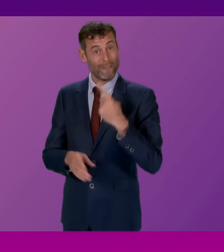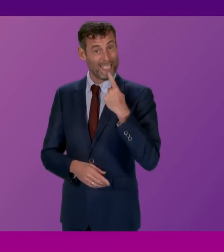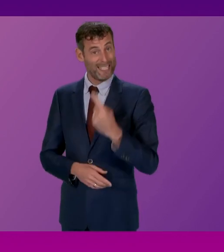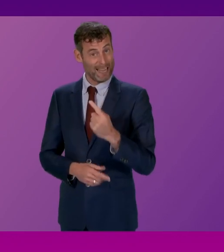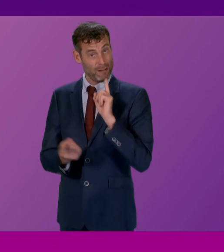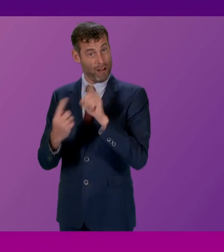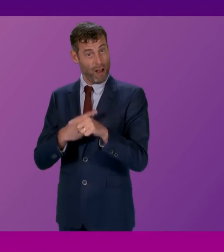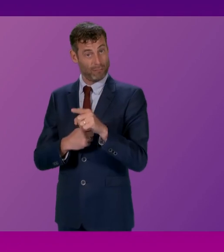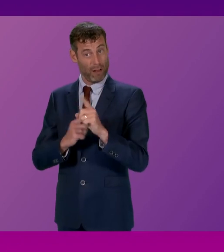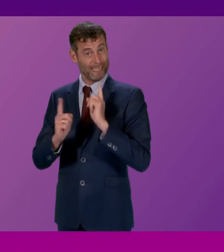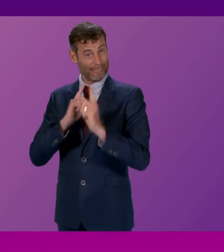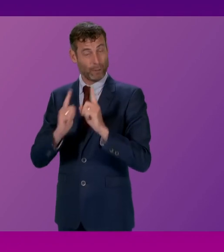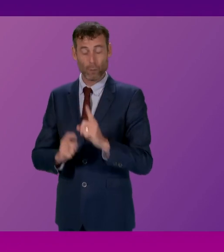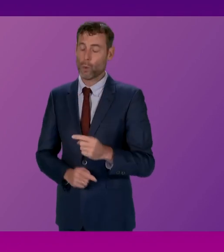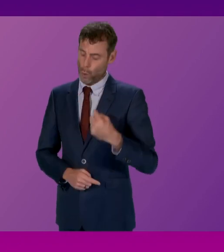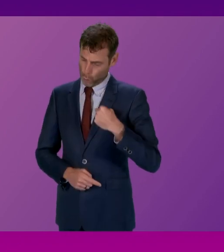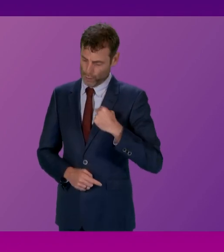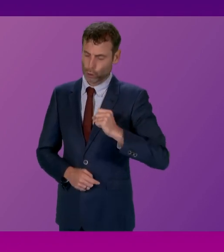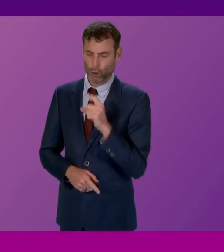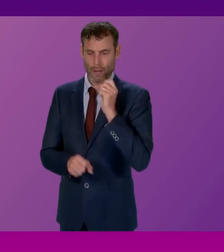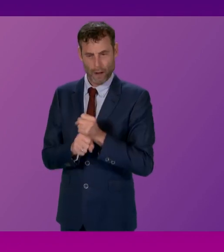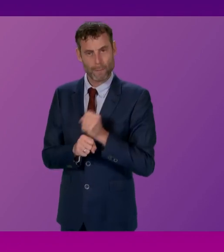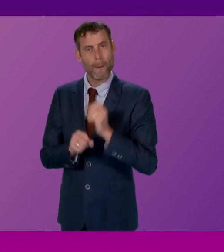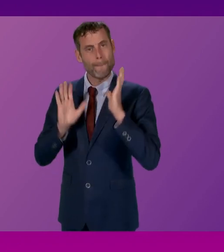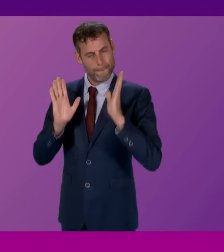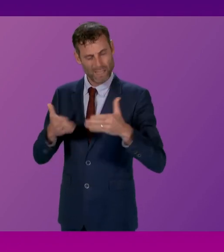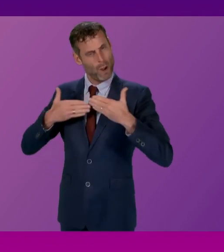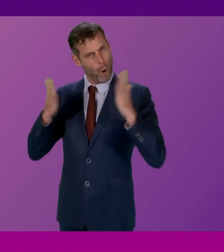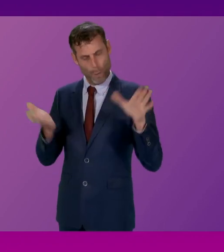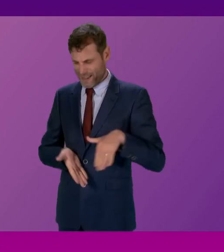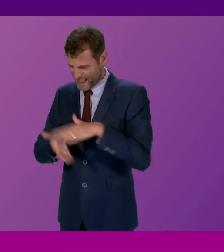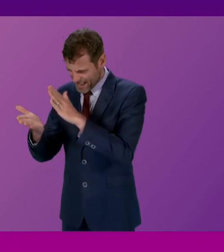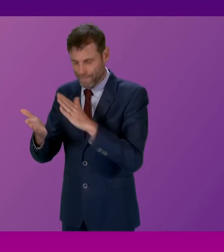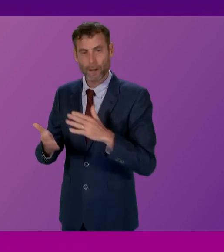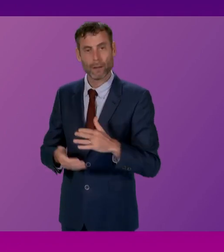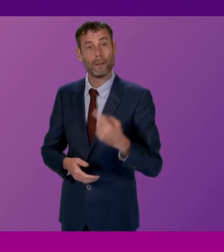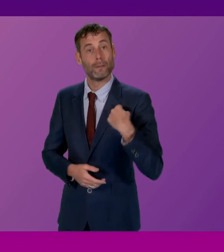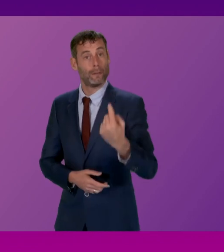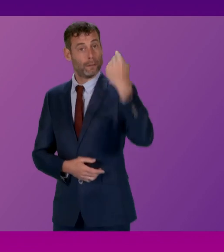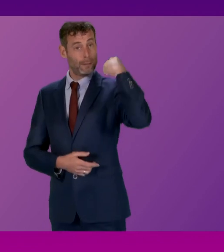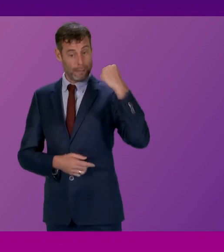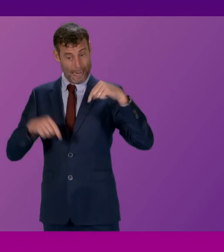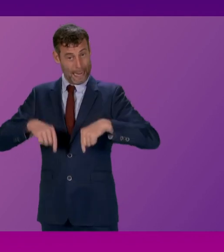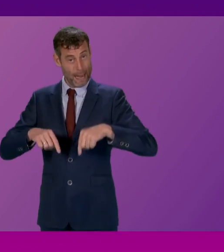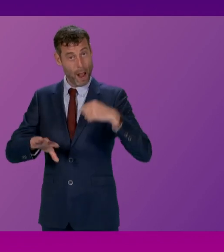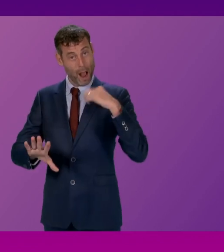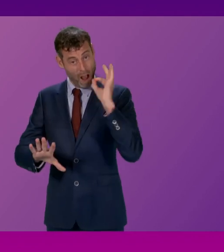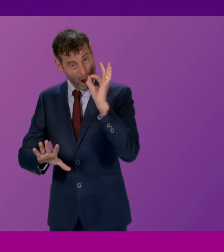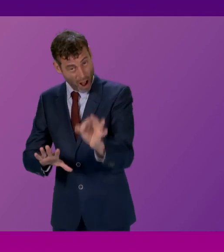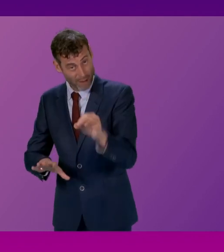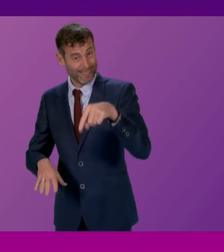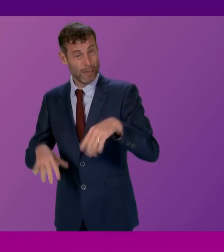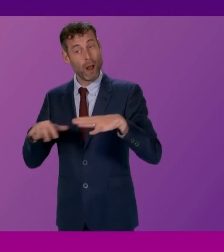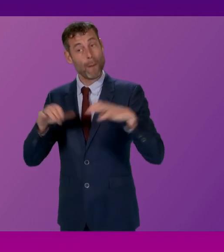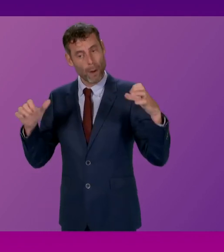In June, he said in this chamber, and I quote, WhatsApp messages, emails, signal messages, telegram messages, or whatever,